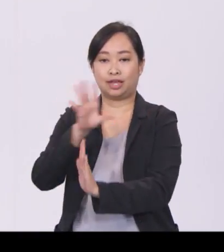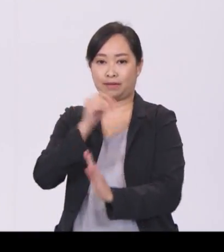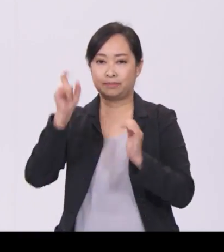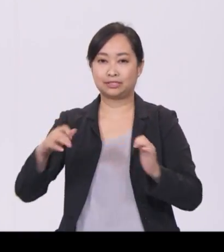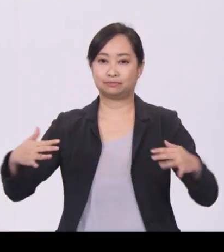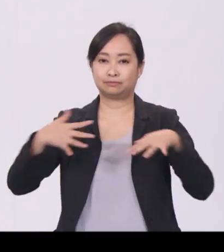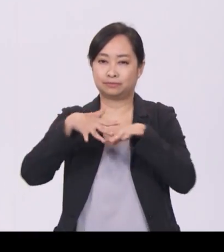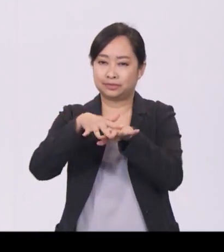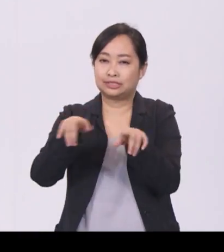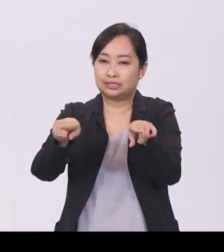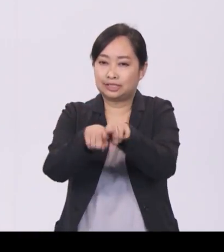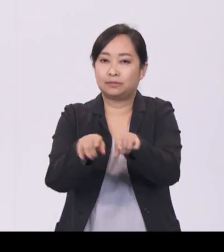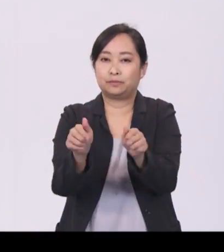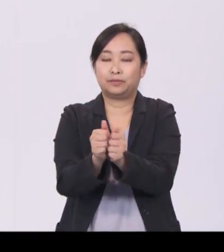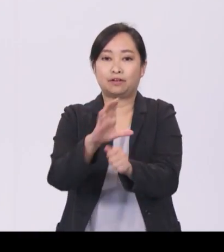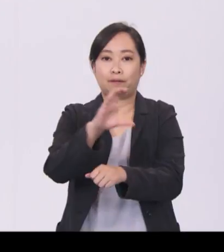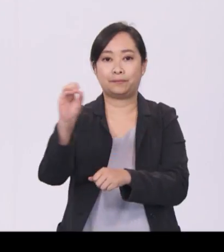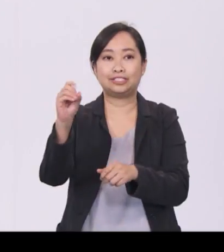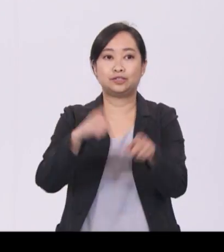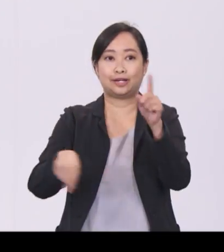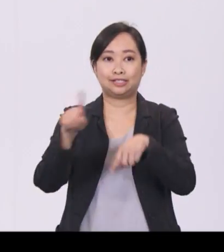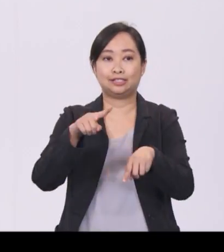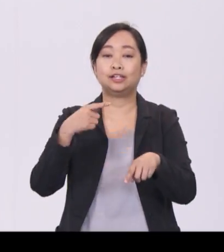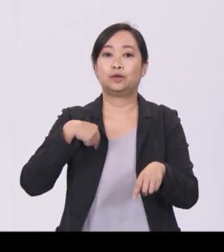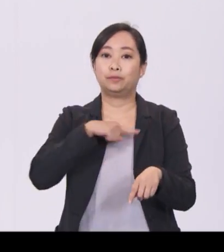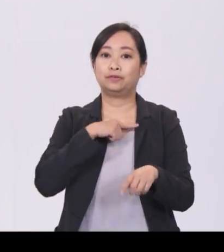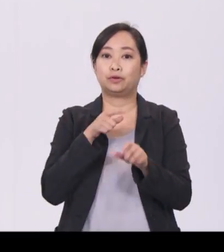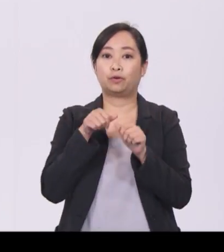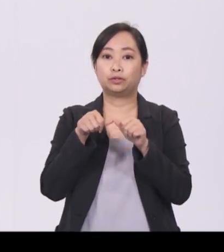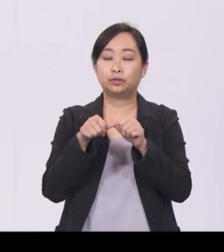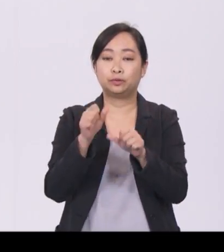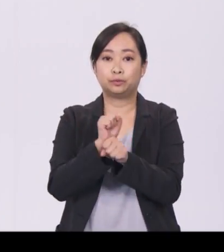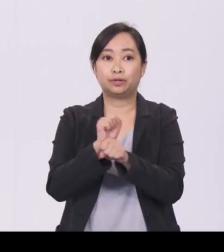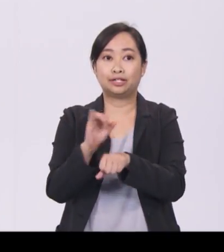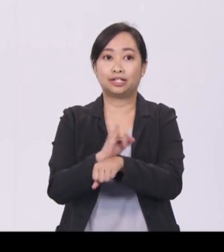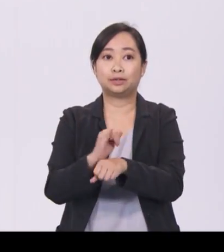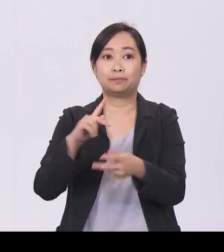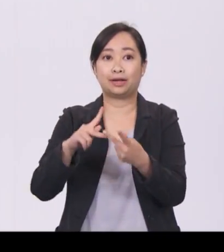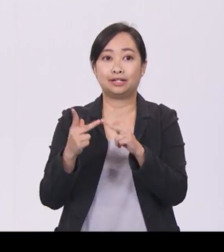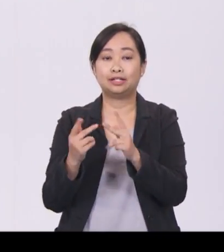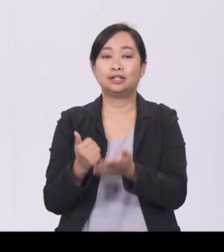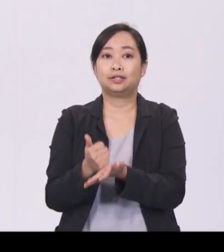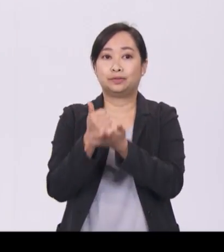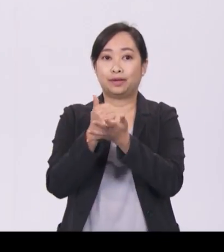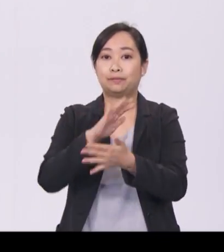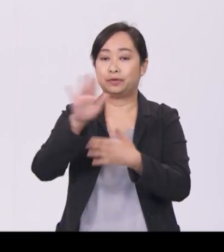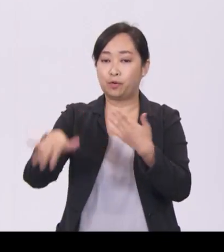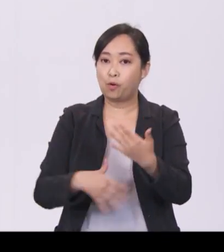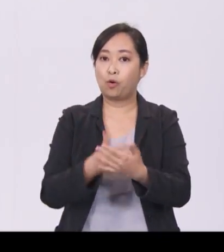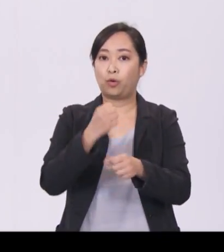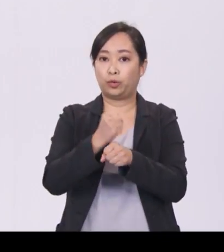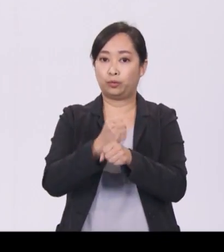We'll continue to work with industry partners to help the whole spectrum of our workforce develop deep skills.